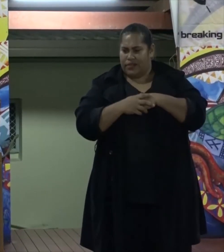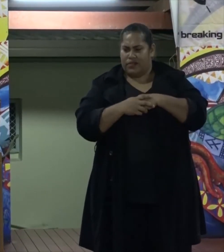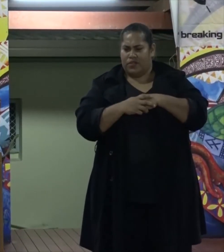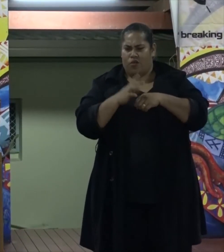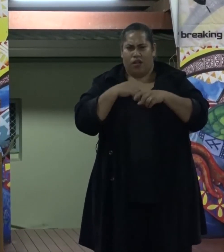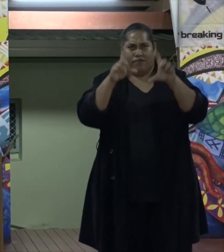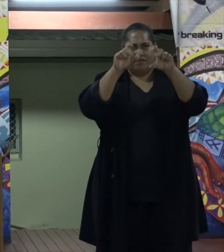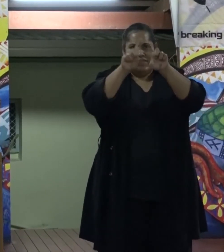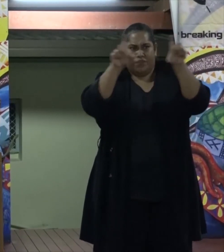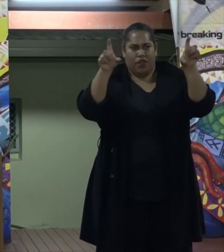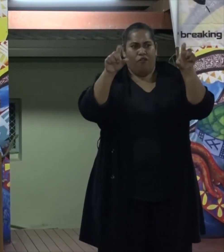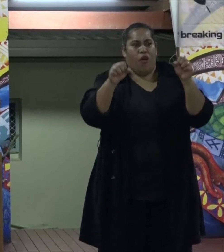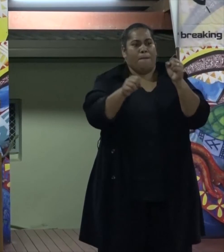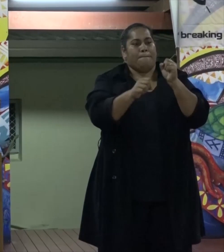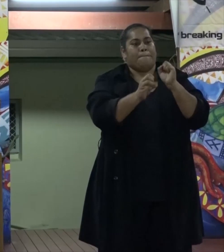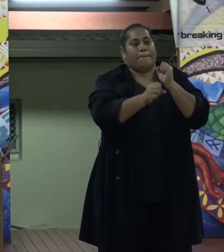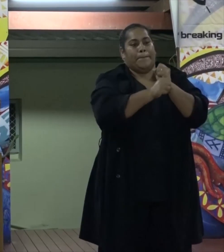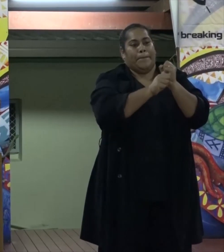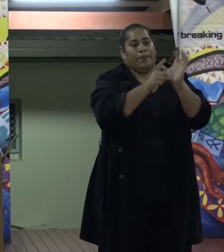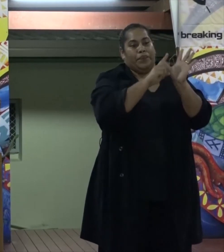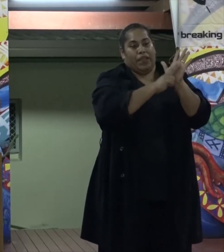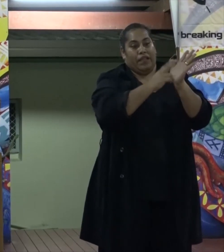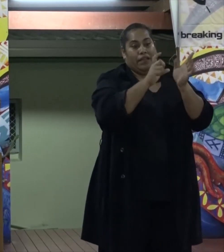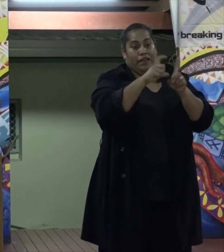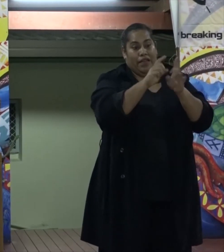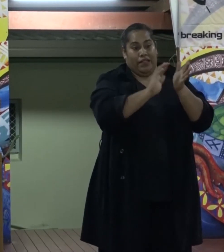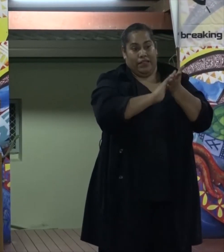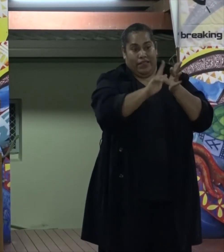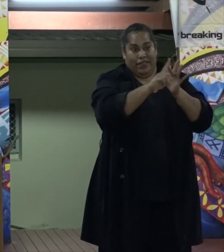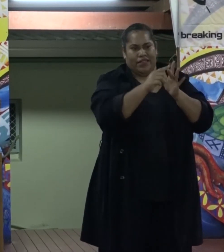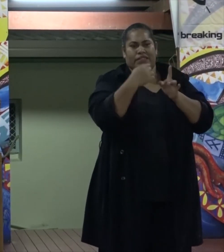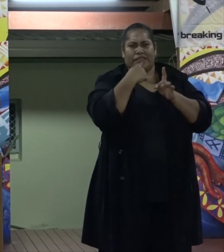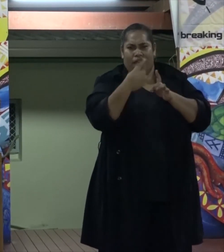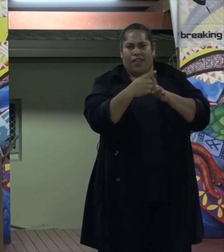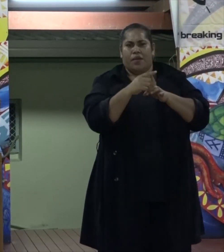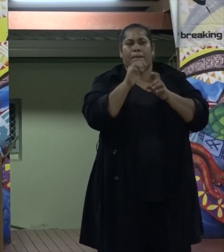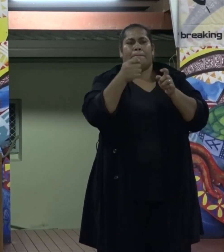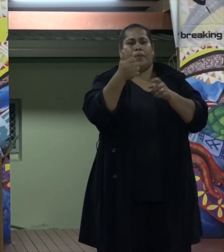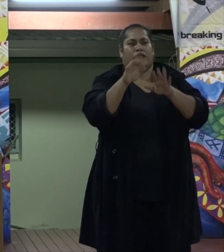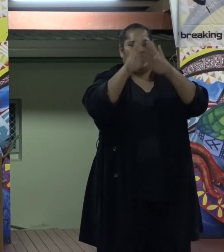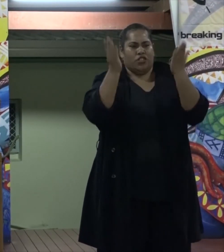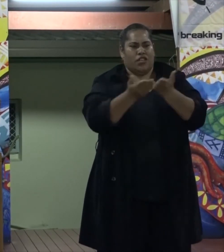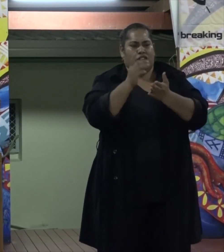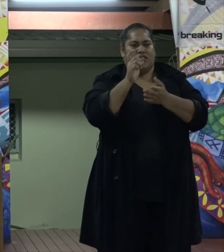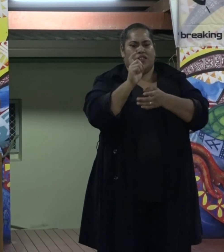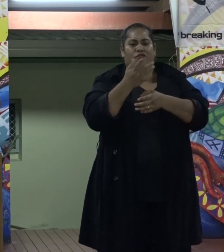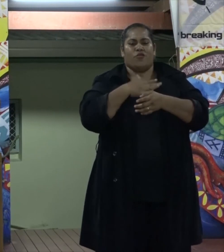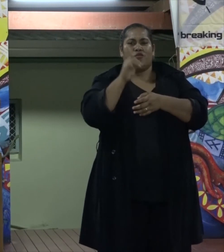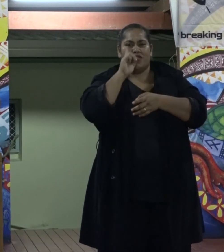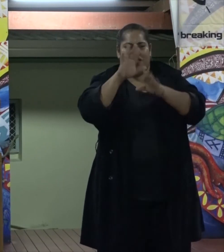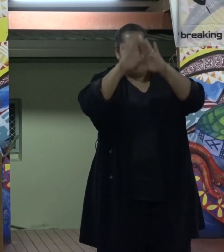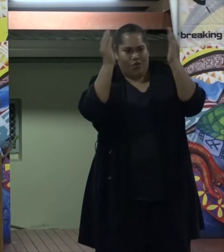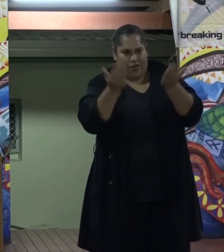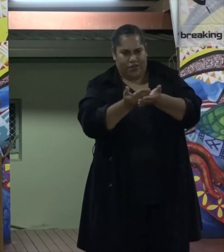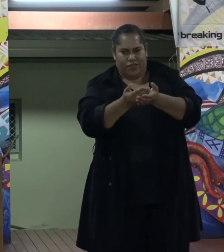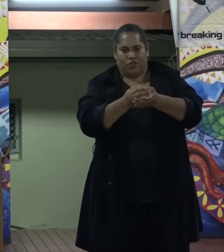quotes is from Gandhi that says, Be the change that you wish to see in the world. And for me, that is one of the